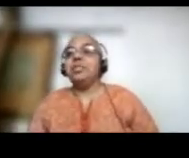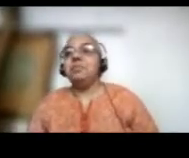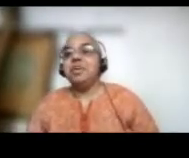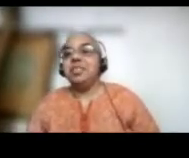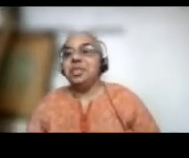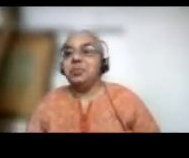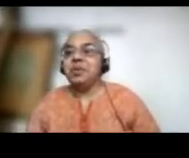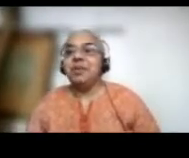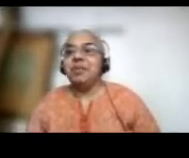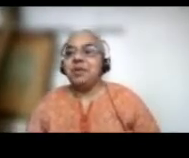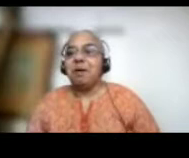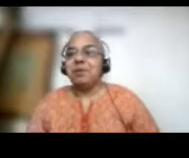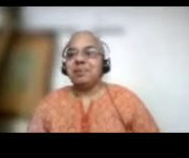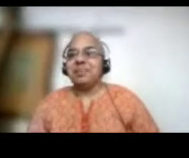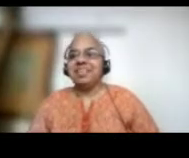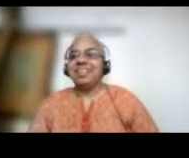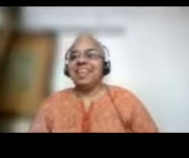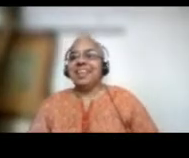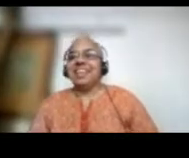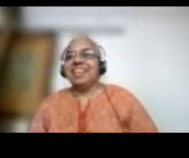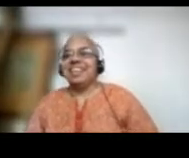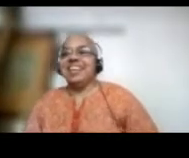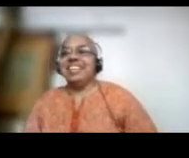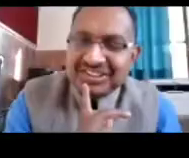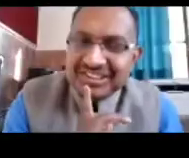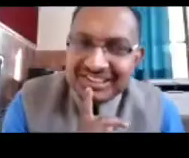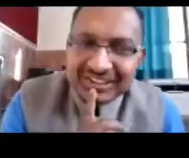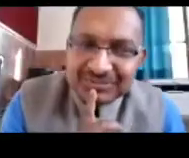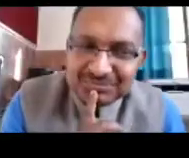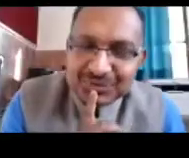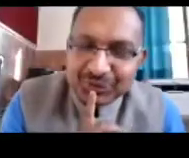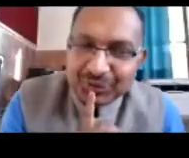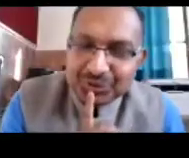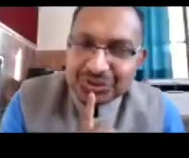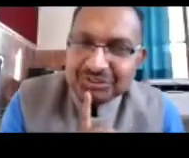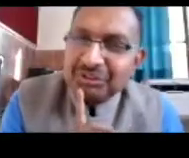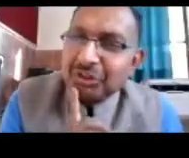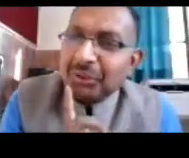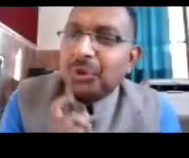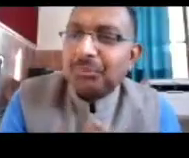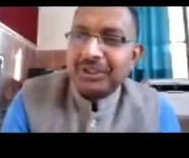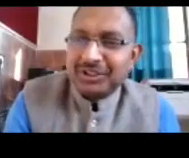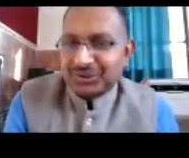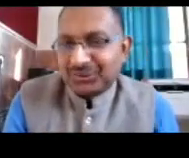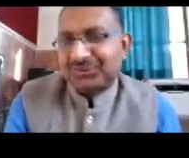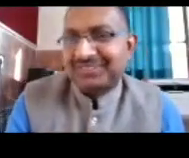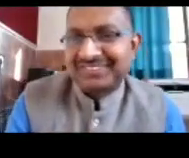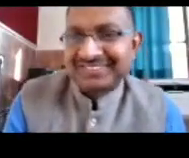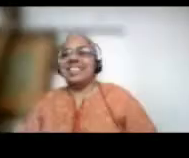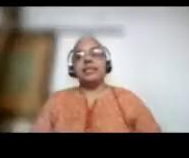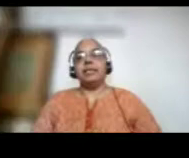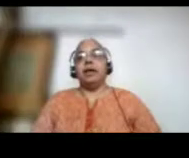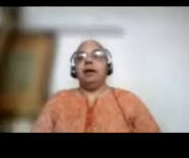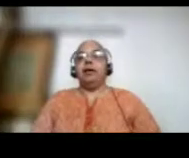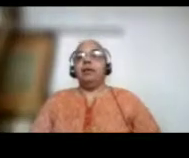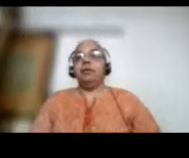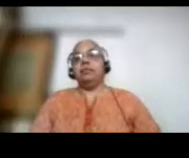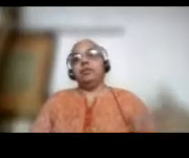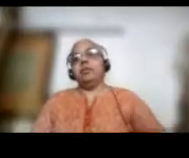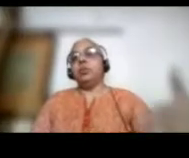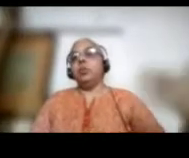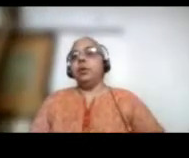what it means to be a farmer. Jayshree Ji, sorry to intervene. One more minute to go. Yes.